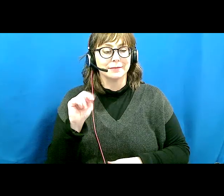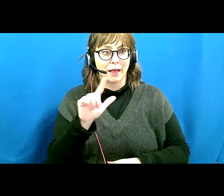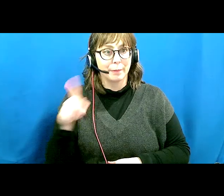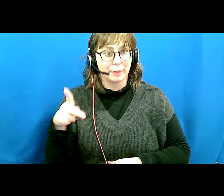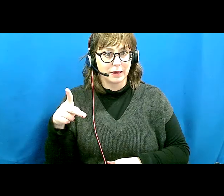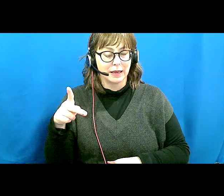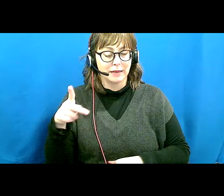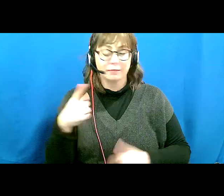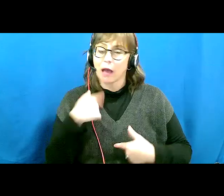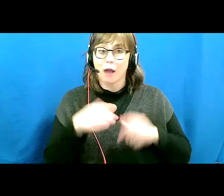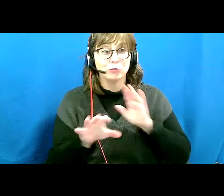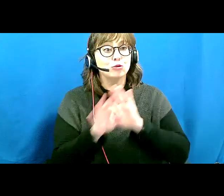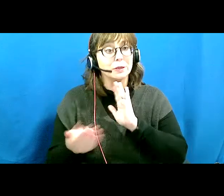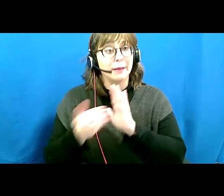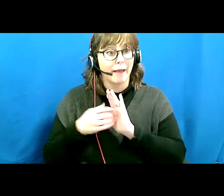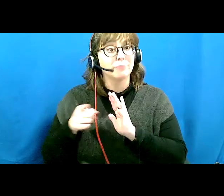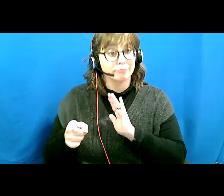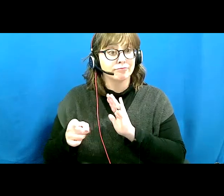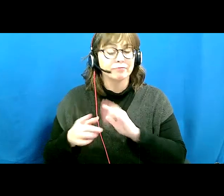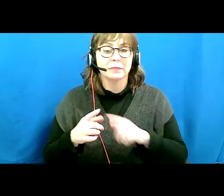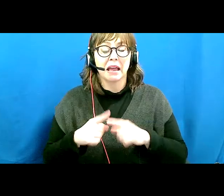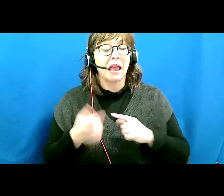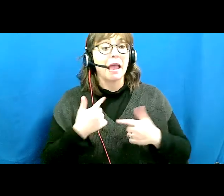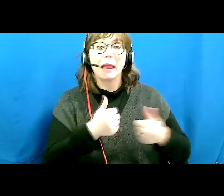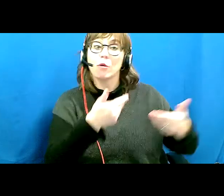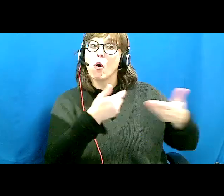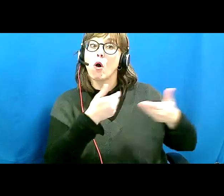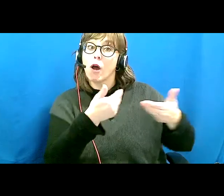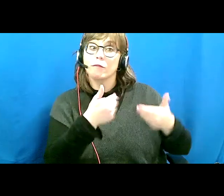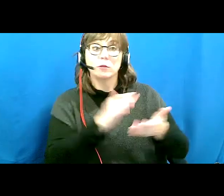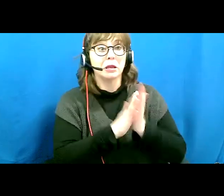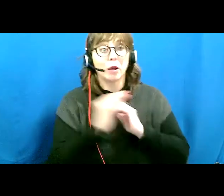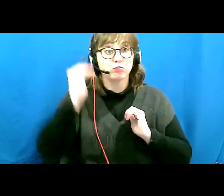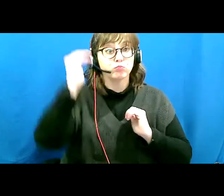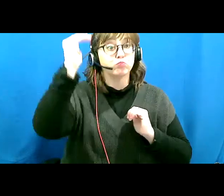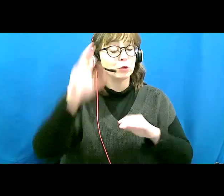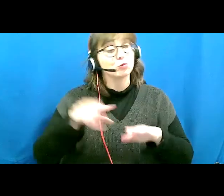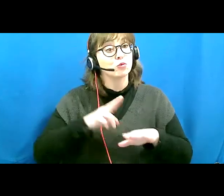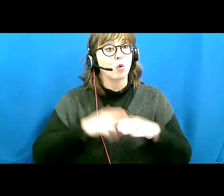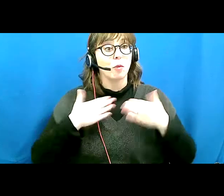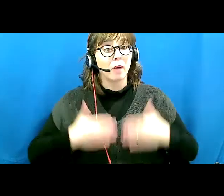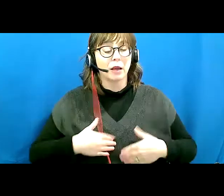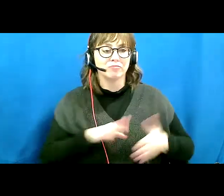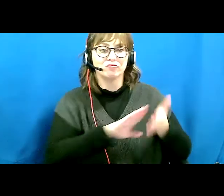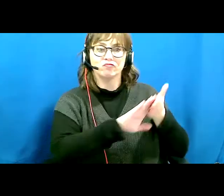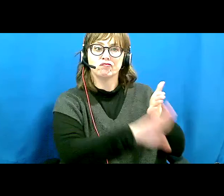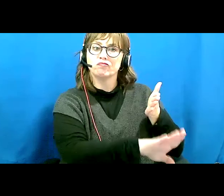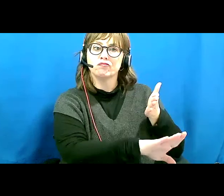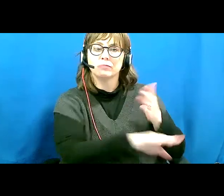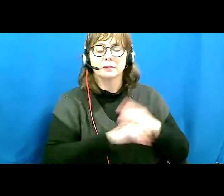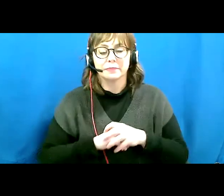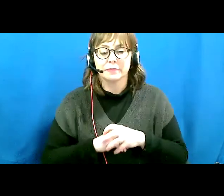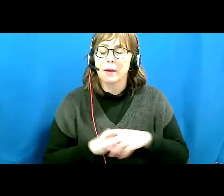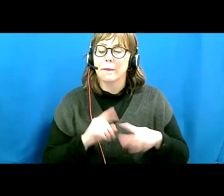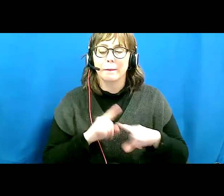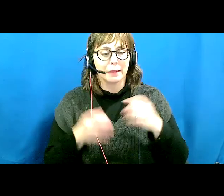choose it over again. I would decline any offer to be able-bodied. That being said, there is no shortage of times in my